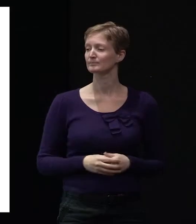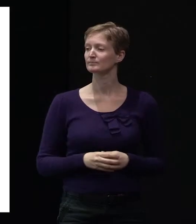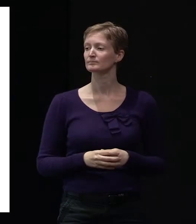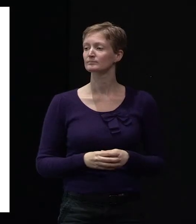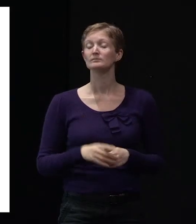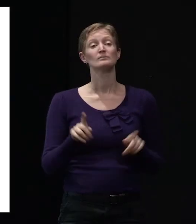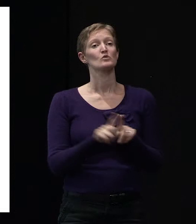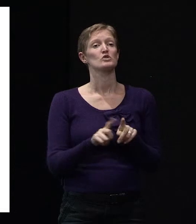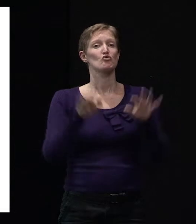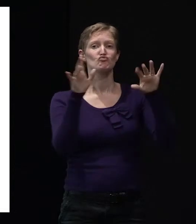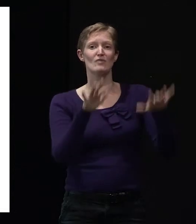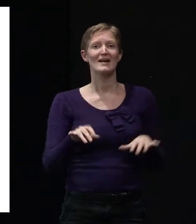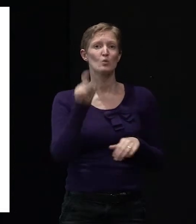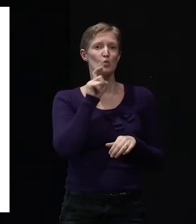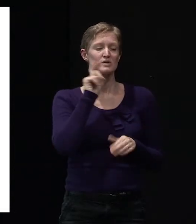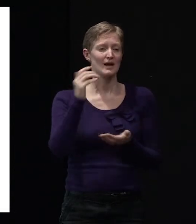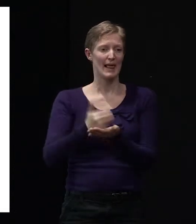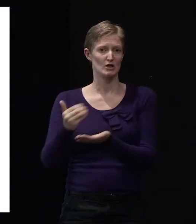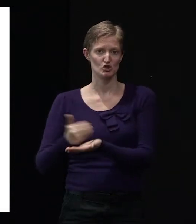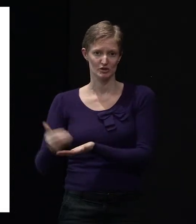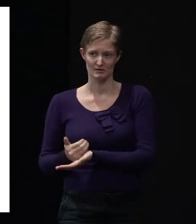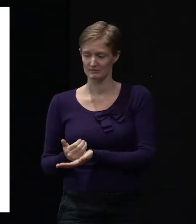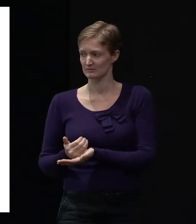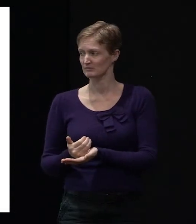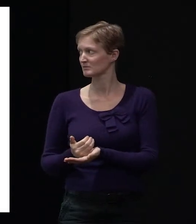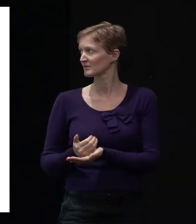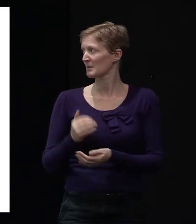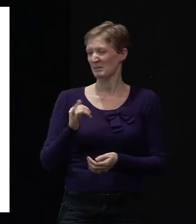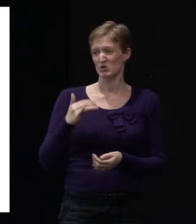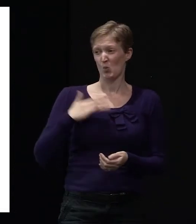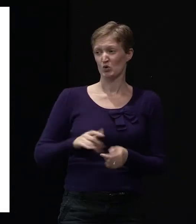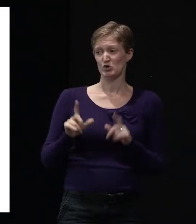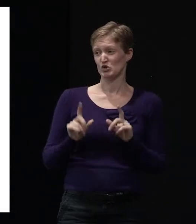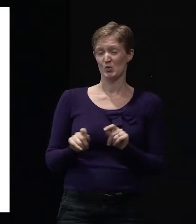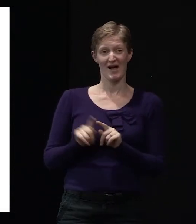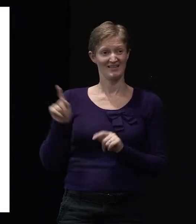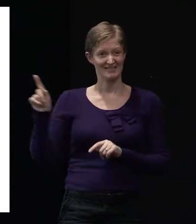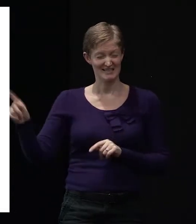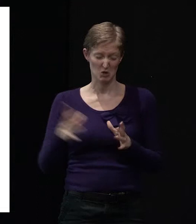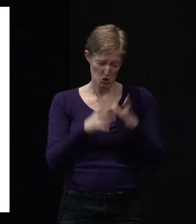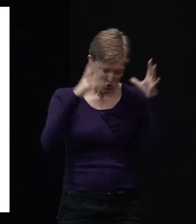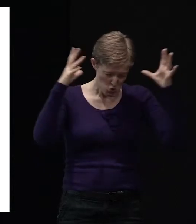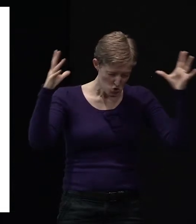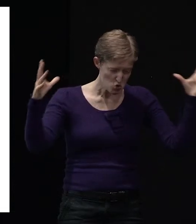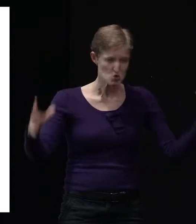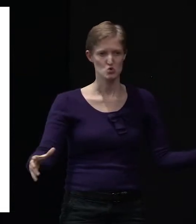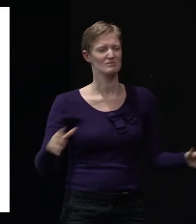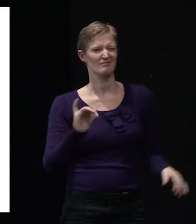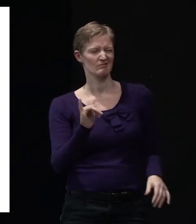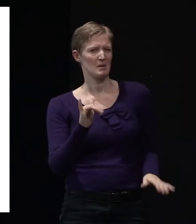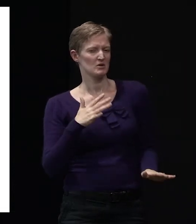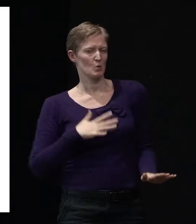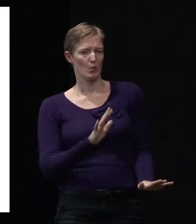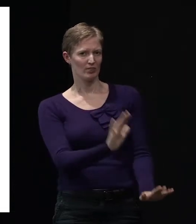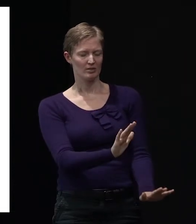rainwater collection. there are also... You might not want to be doing what the people on the right are doing and putting in a huge, great tank like that. But there are